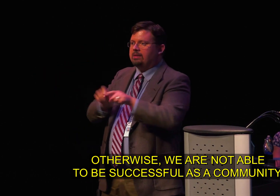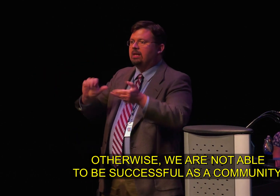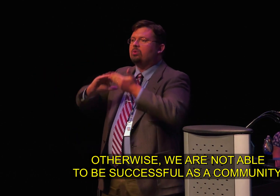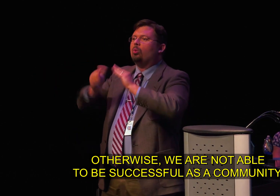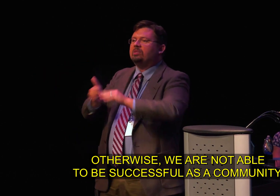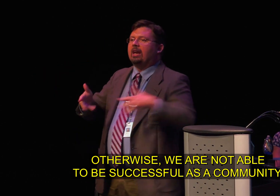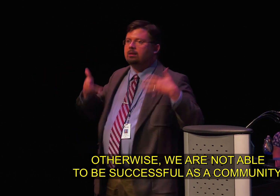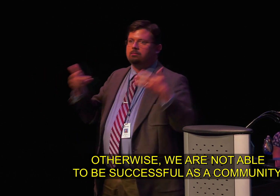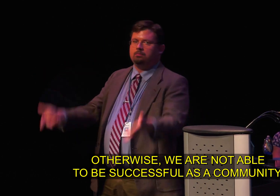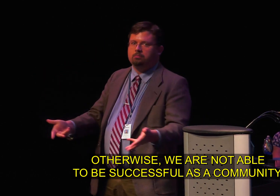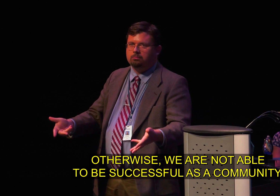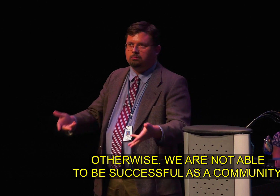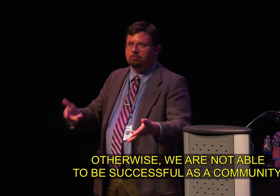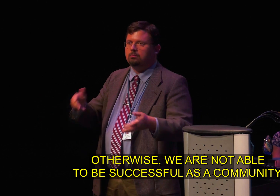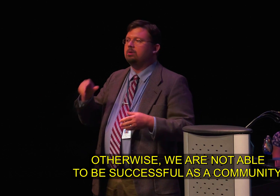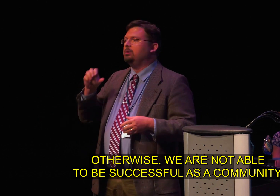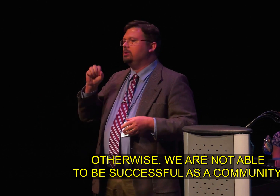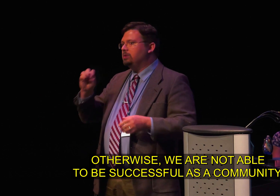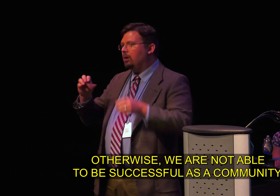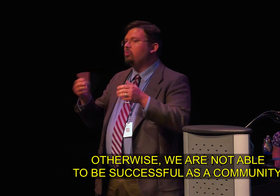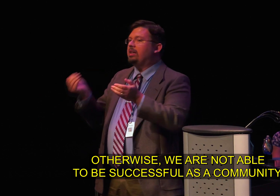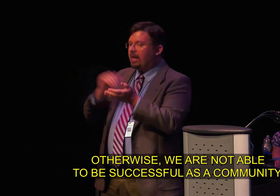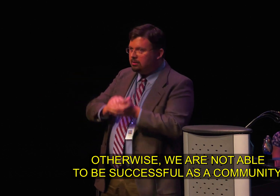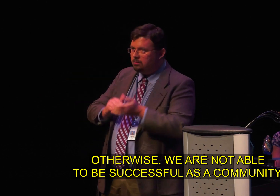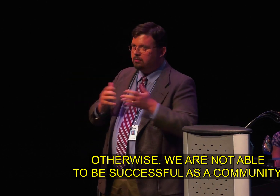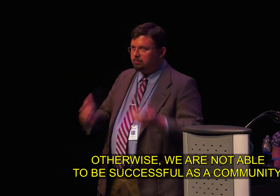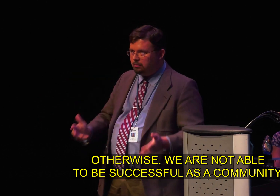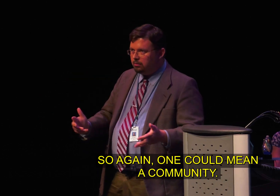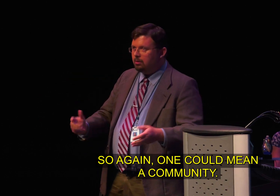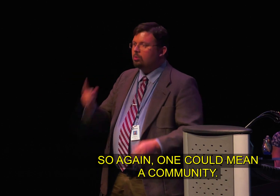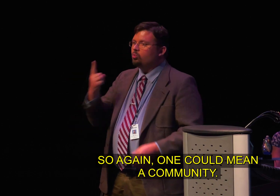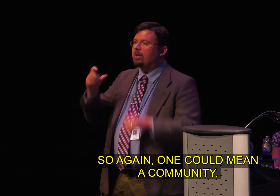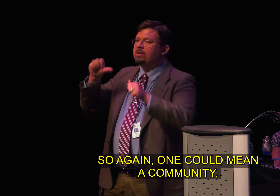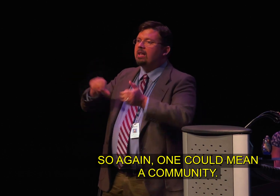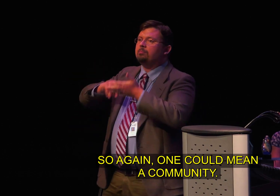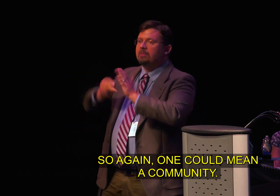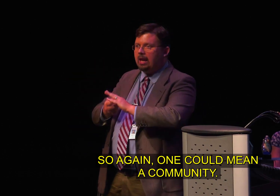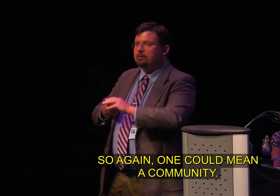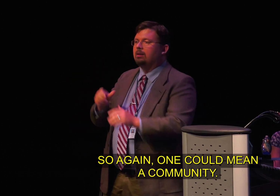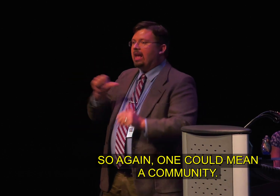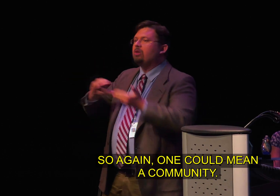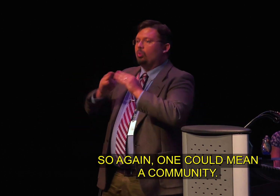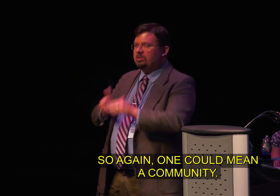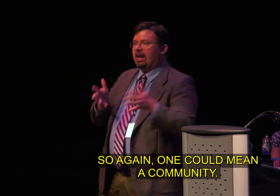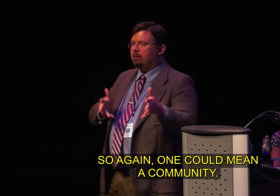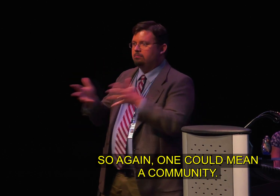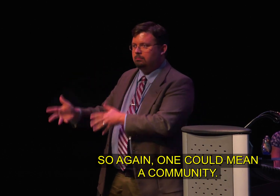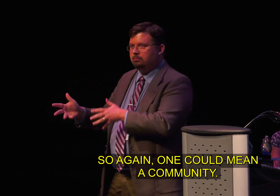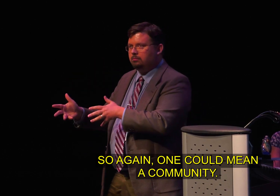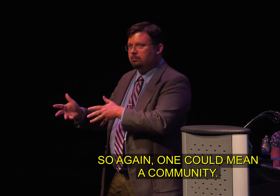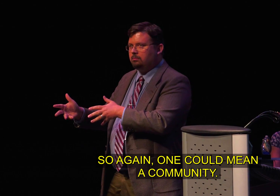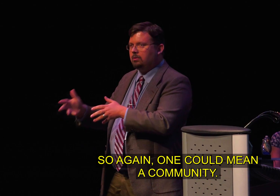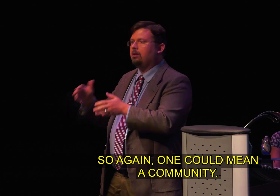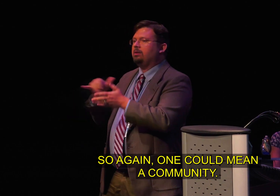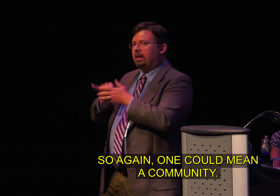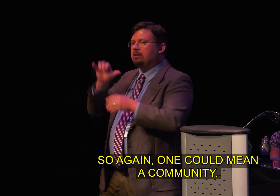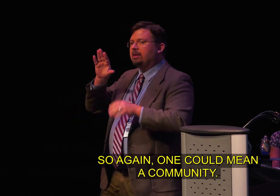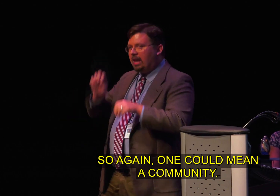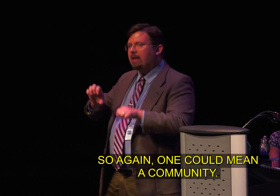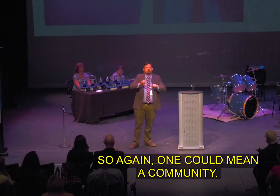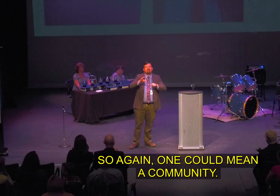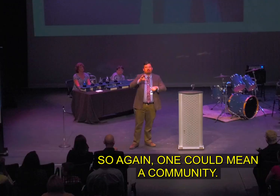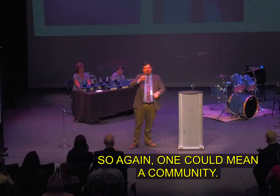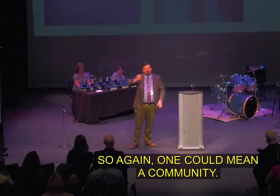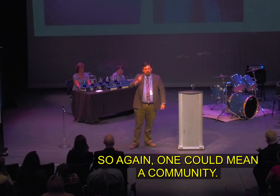Otherwise, we are not able to be successful as a community. So again, one could mean a community.